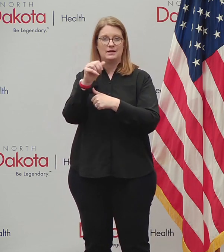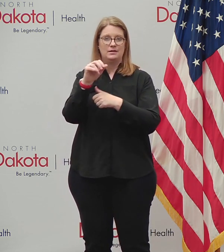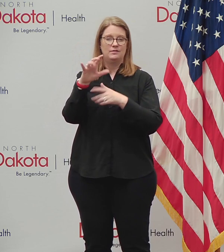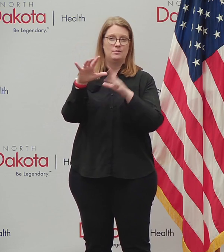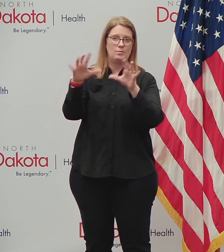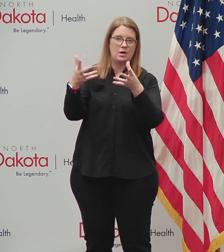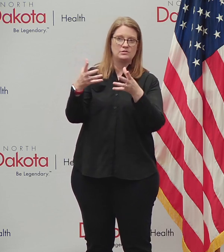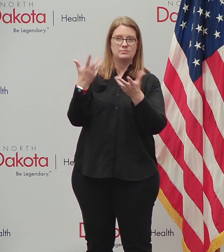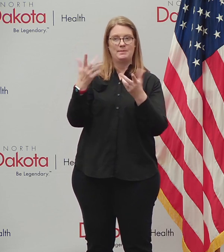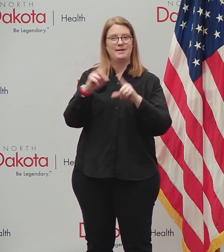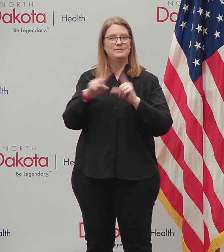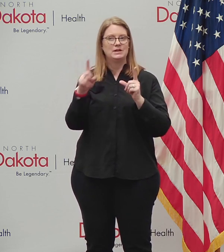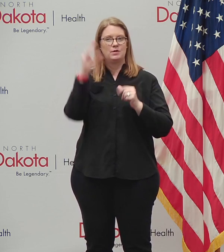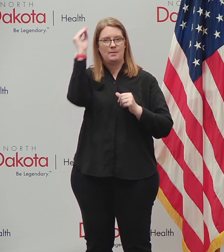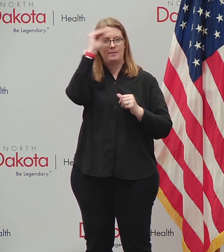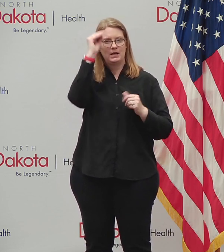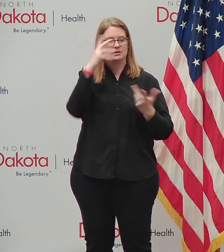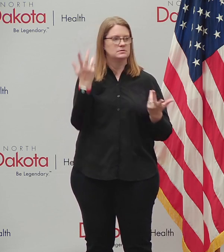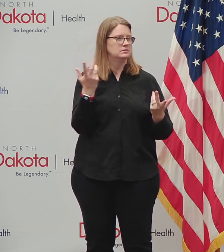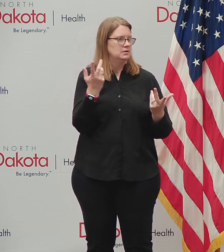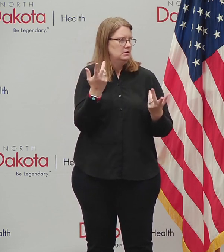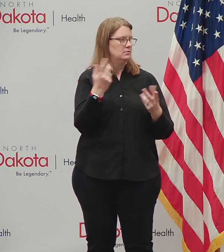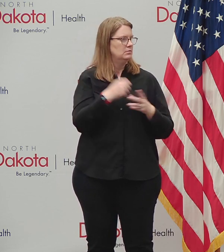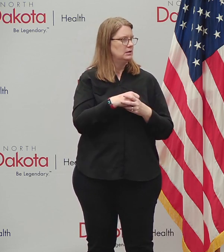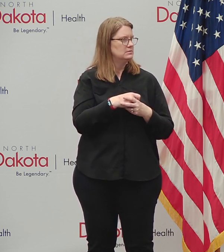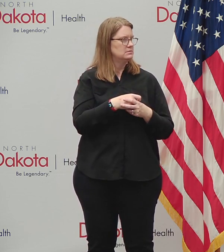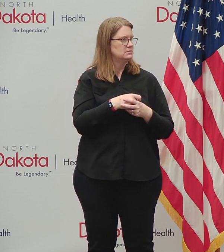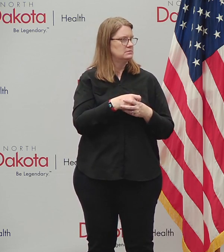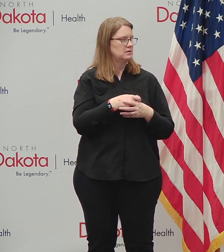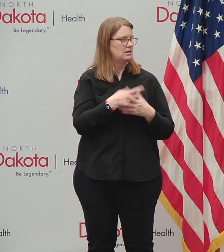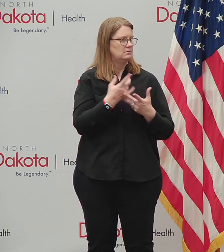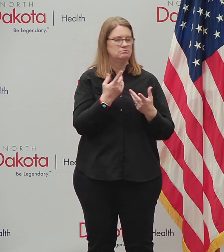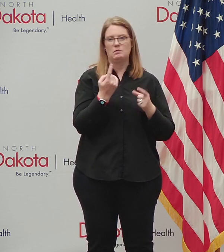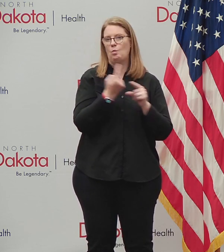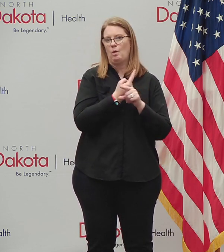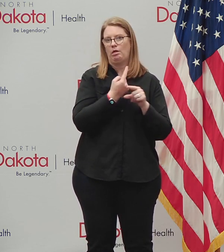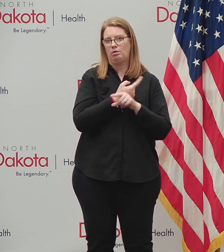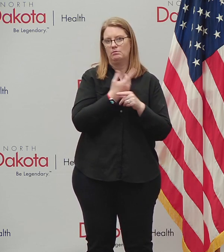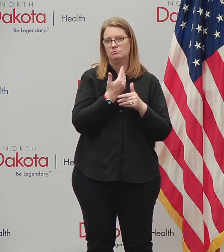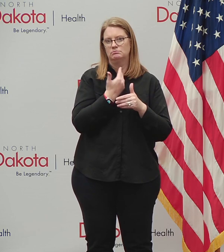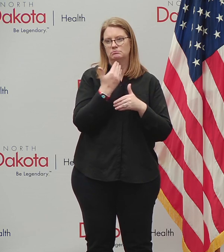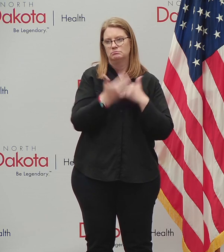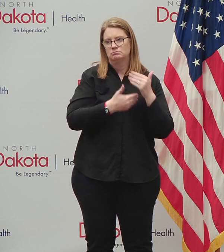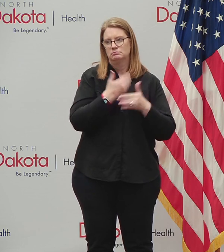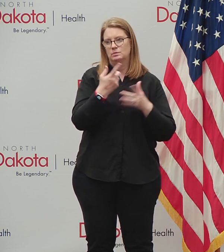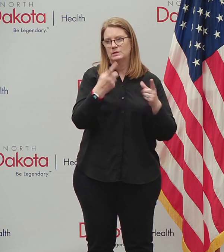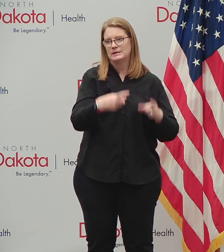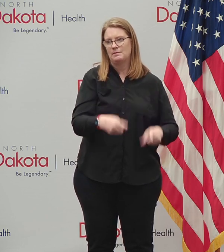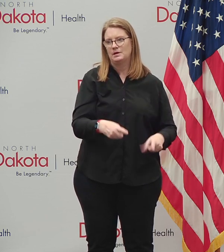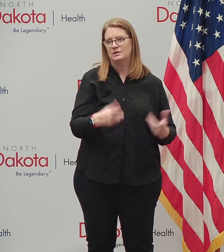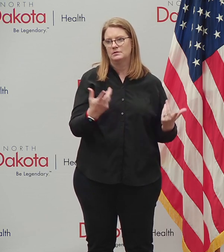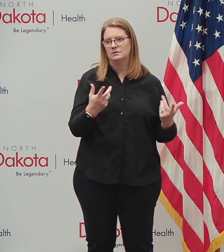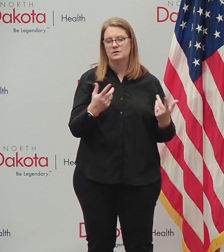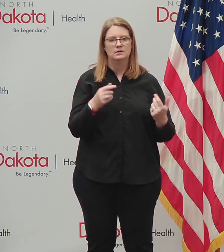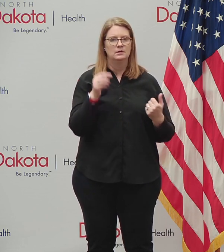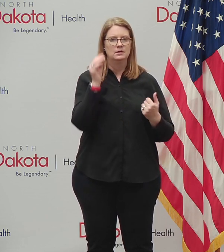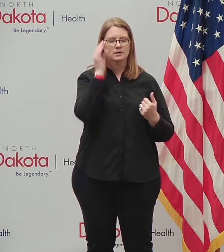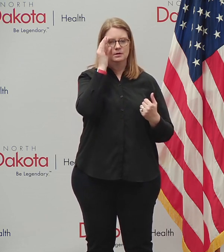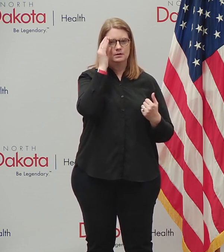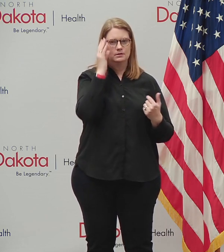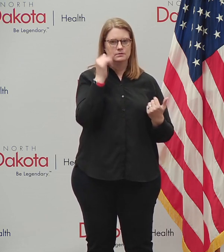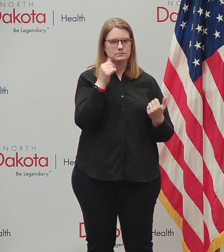different opinions. Uh, it's, all within the normal course of, uh, of what's, of what's gone on. And it's just not, it's not without, uh,